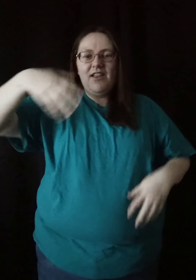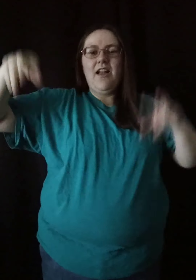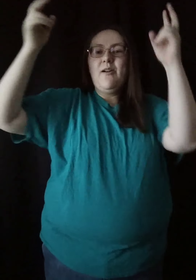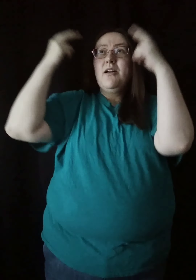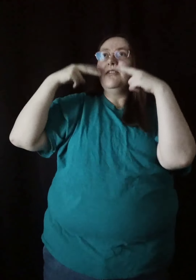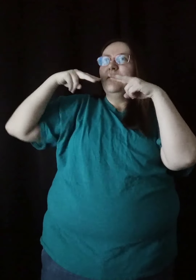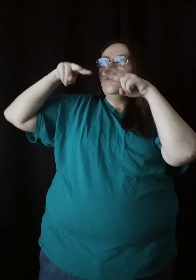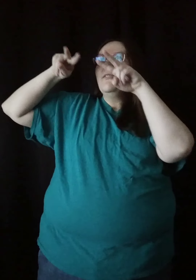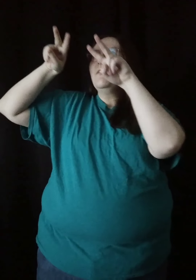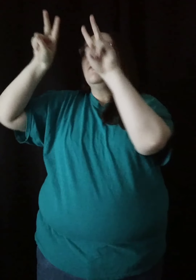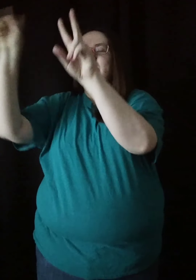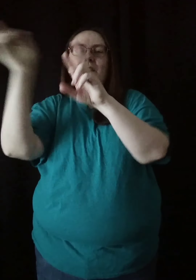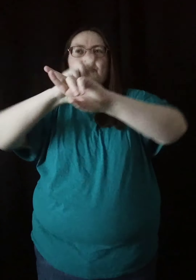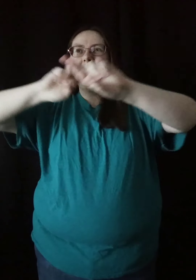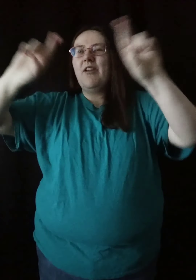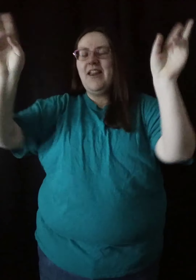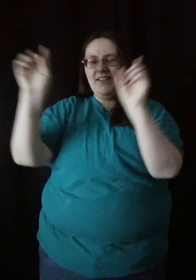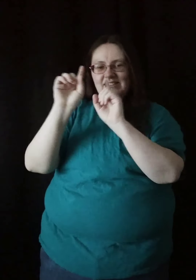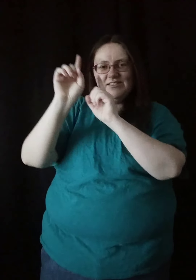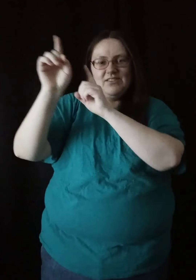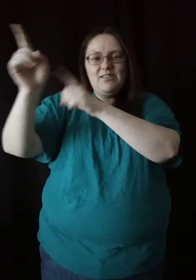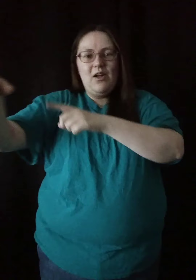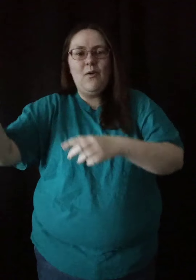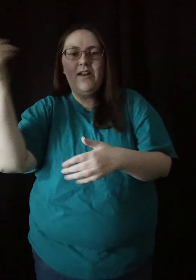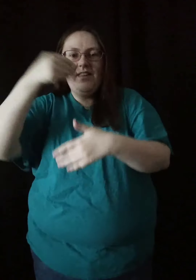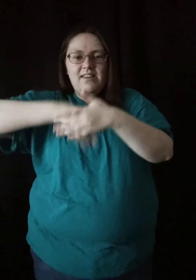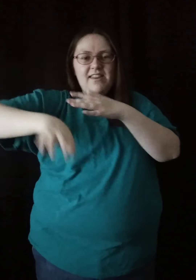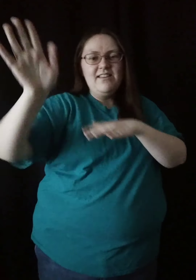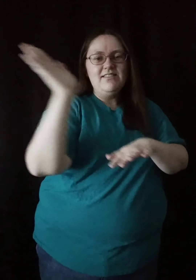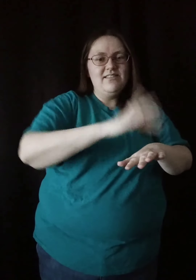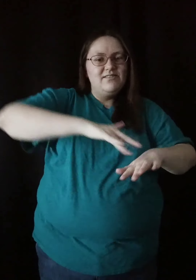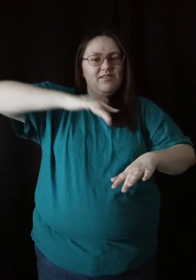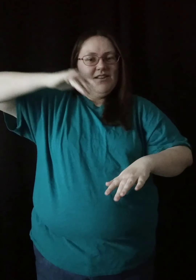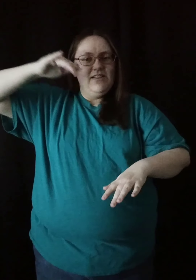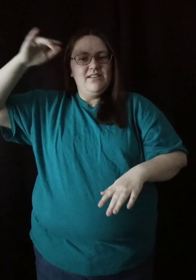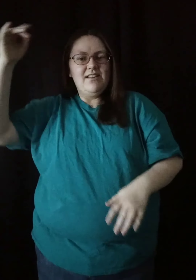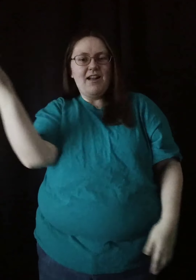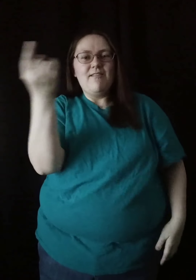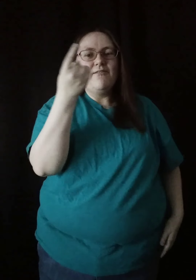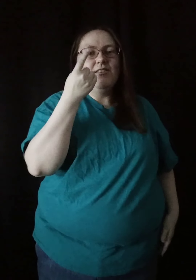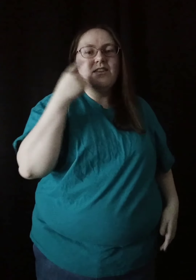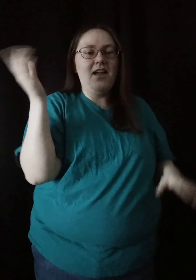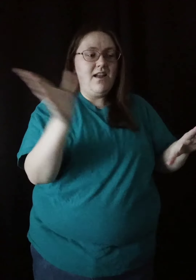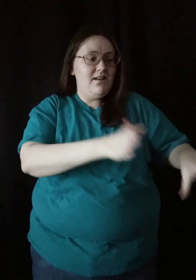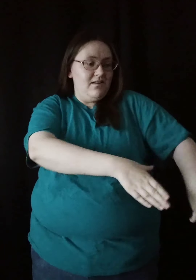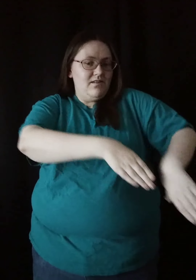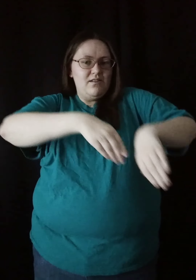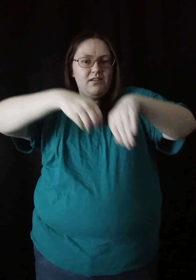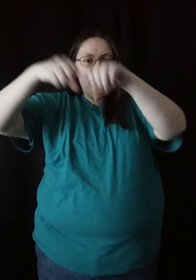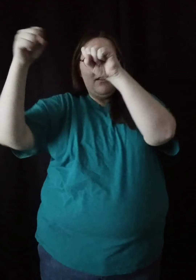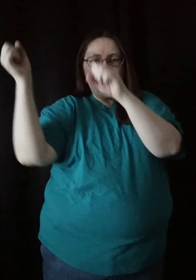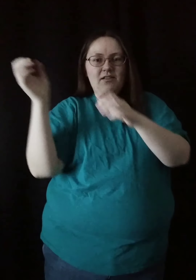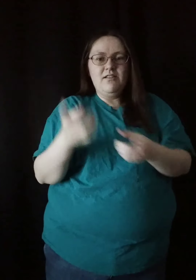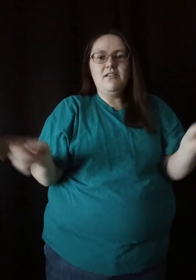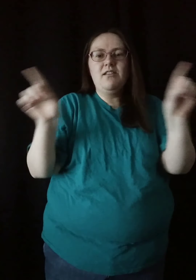found, looking up, ready to go In the twinkling of an eye, we will be